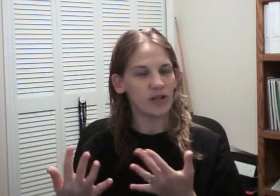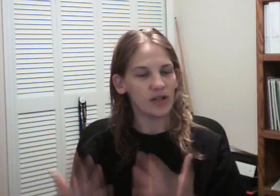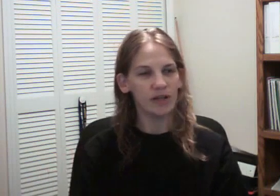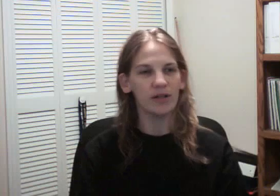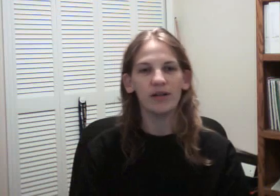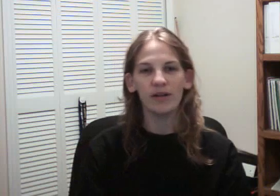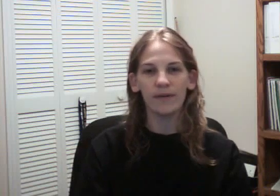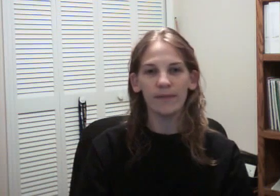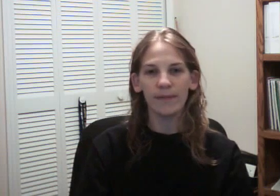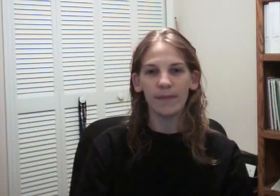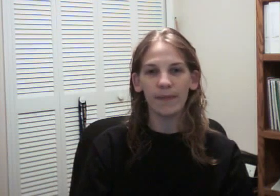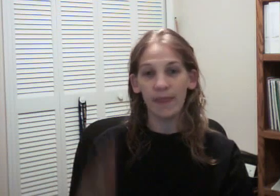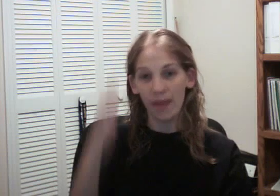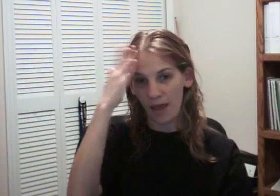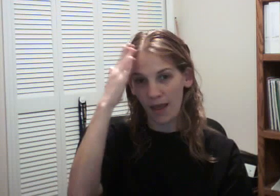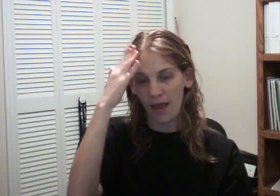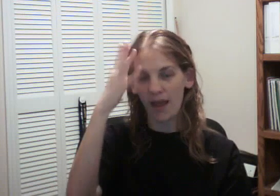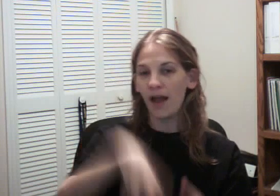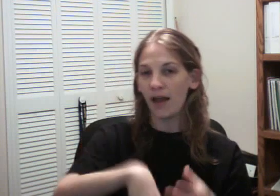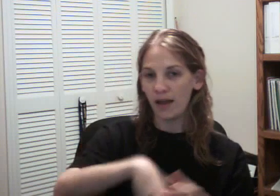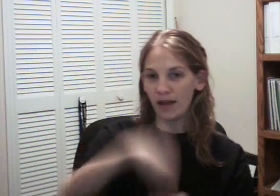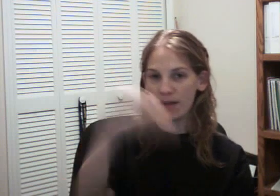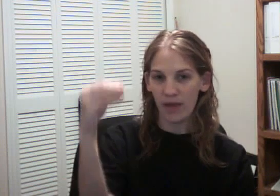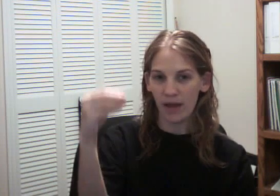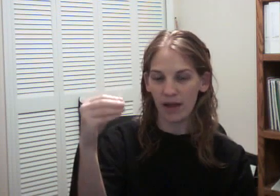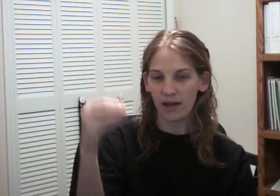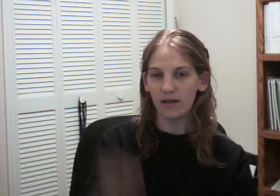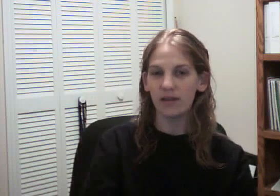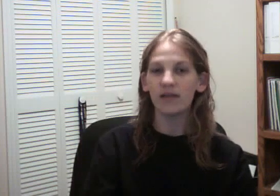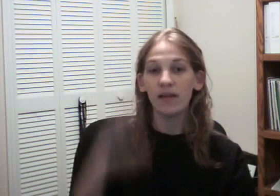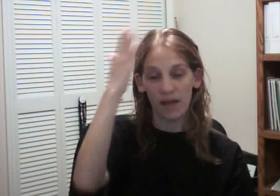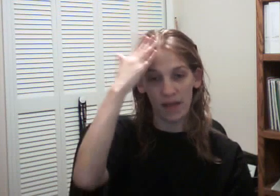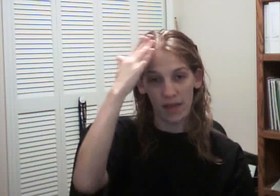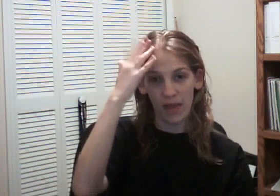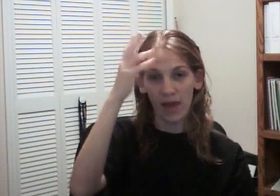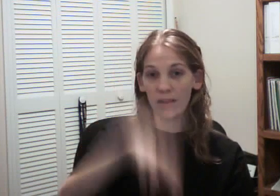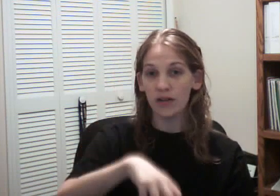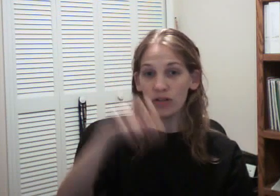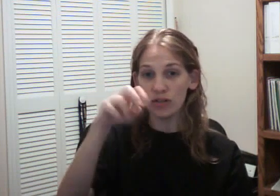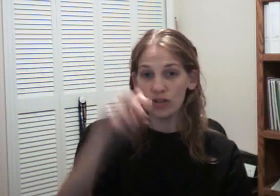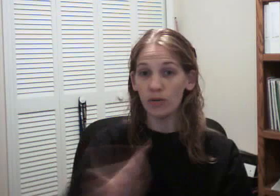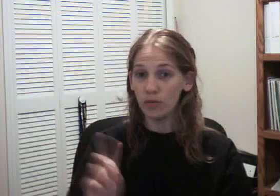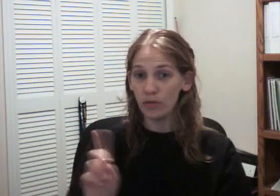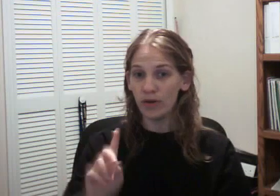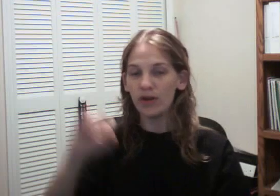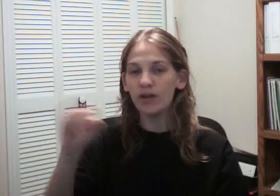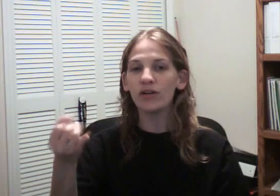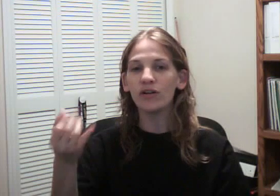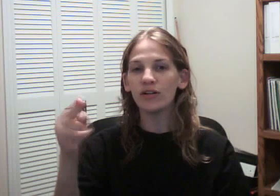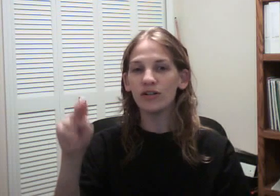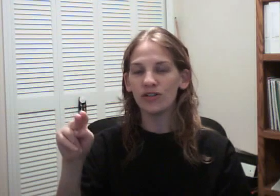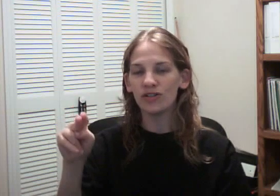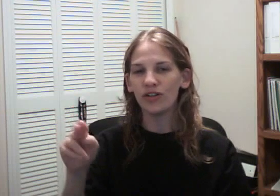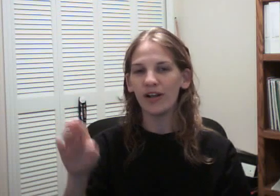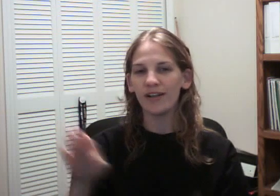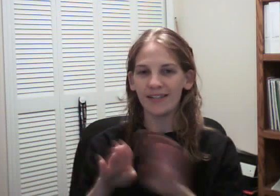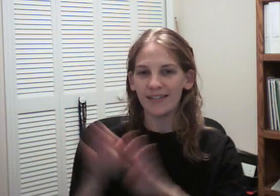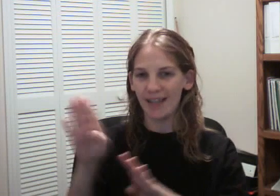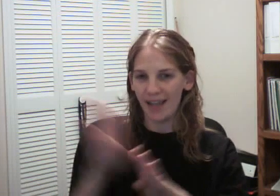hat jumped right into John's hands. John looked under the hat. He laughed. I'm